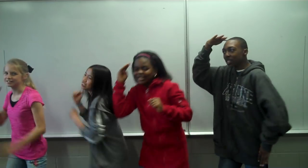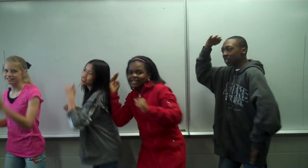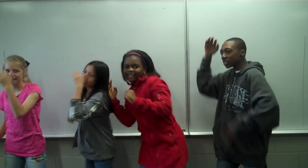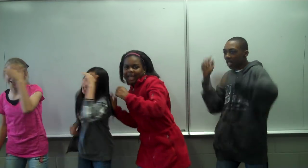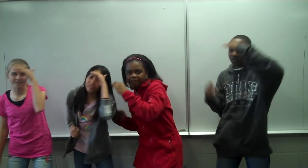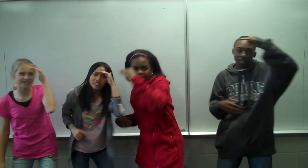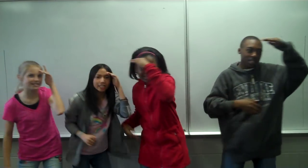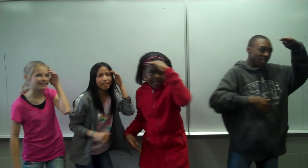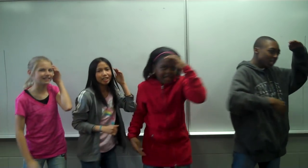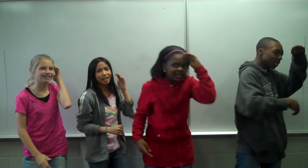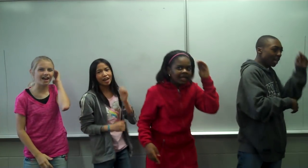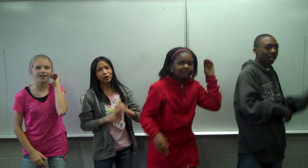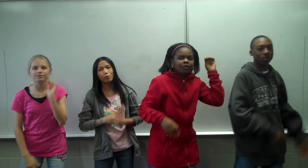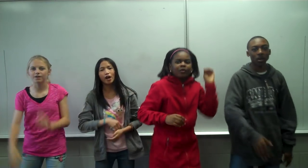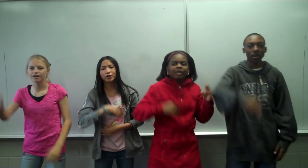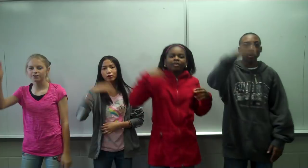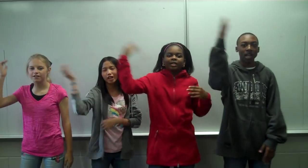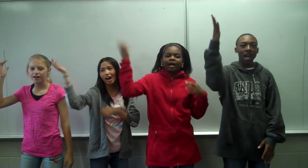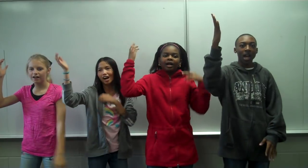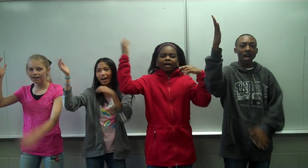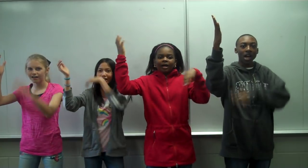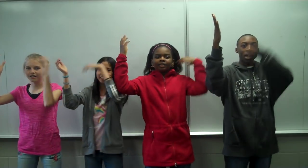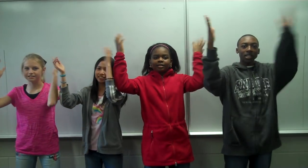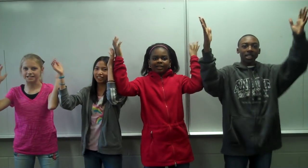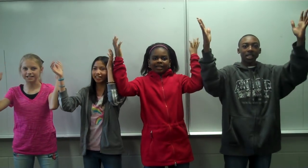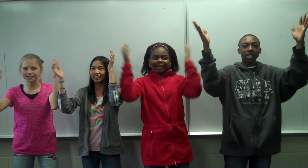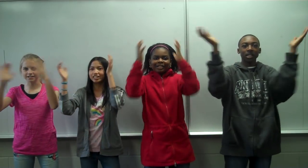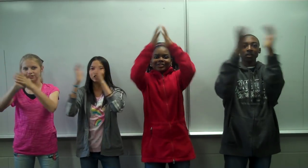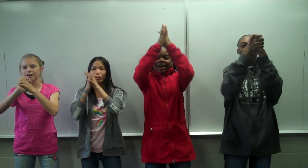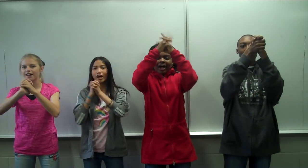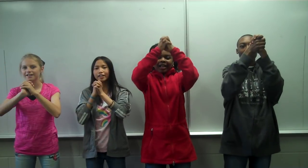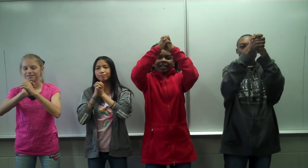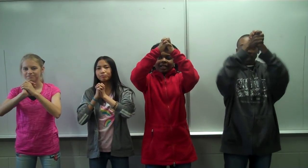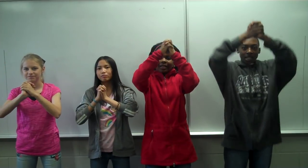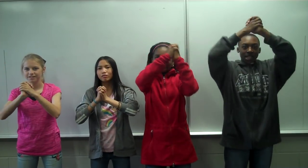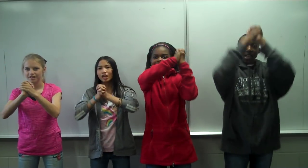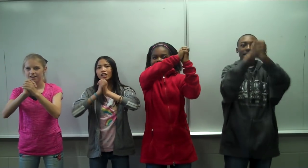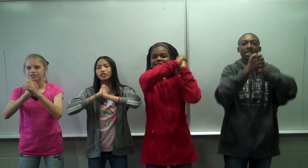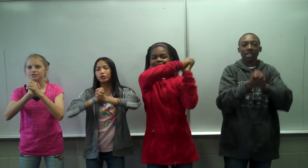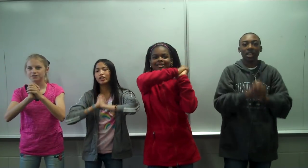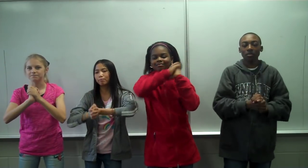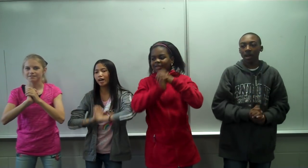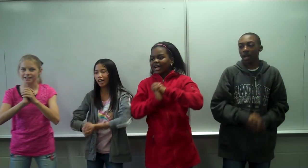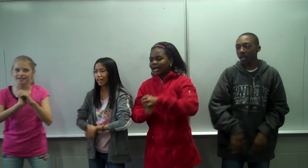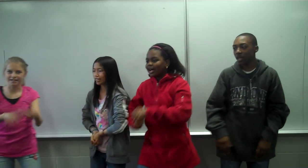in this life As the Enlightened, one O'Ghandi tried to combine